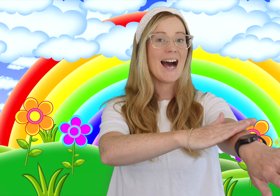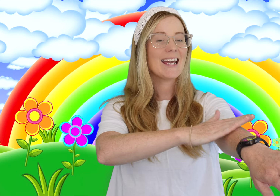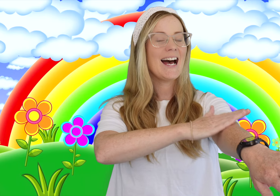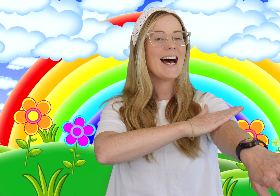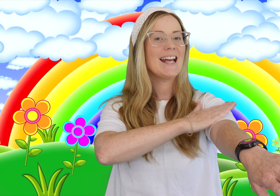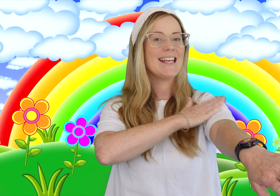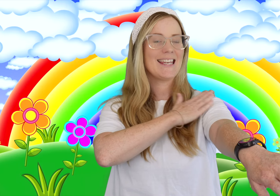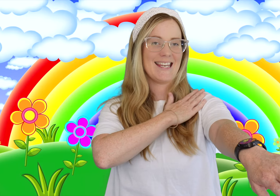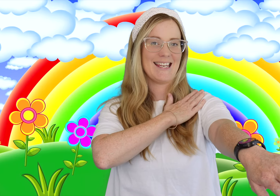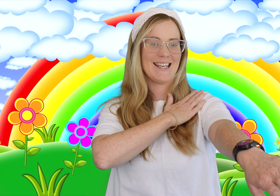Kākāriki.